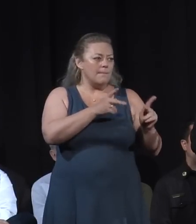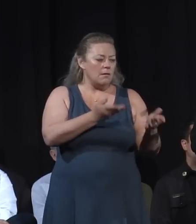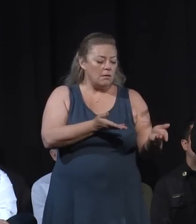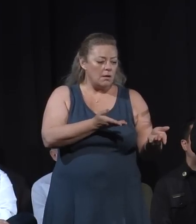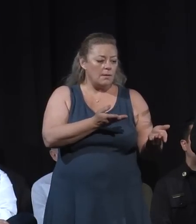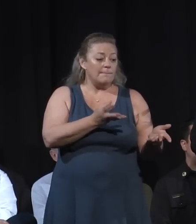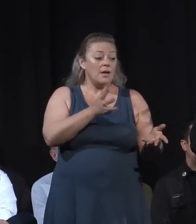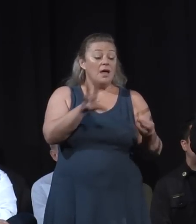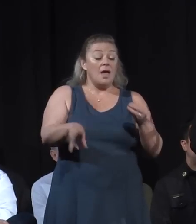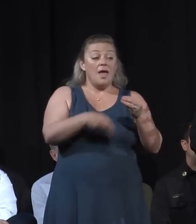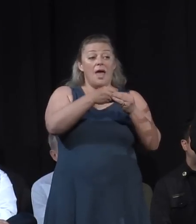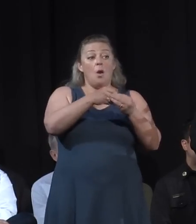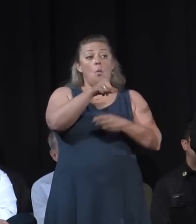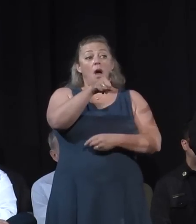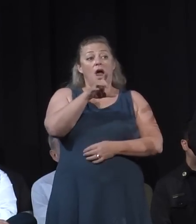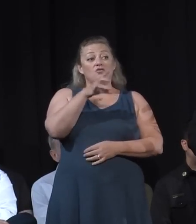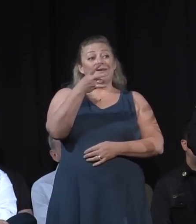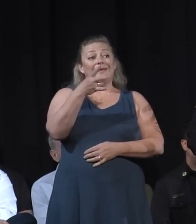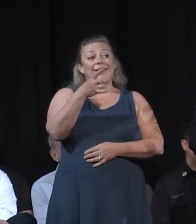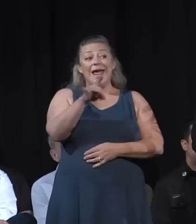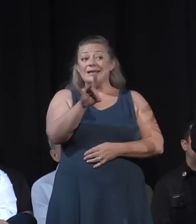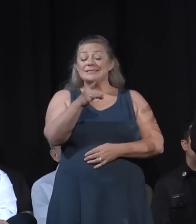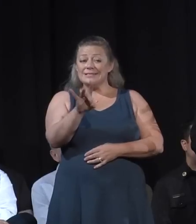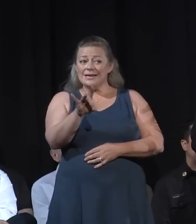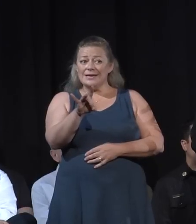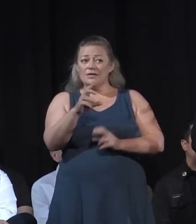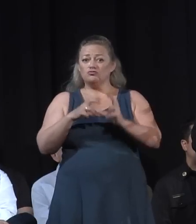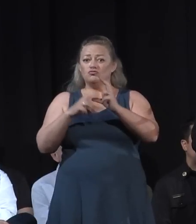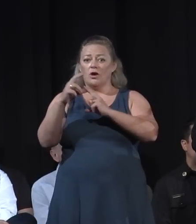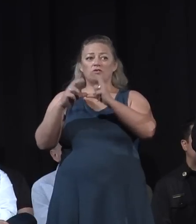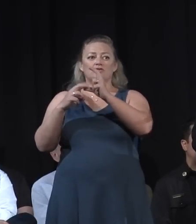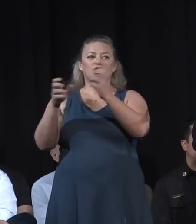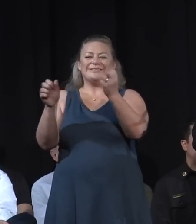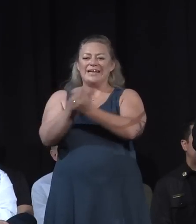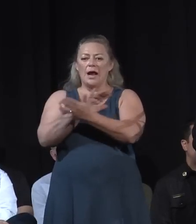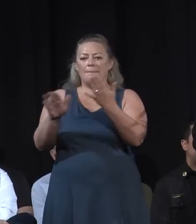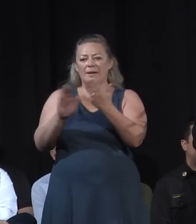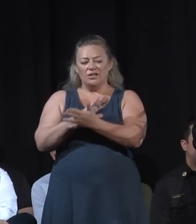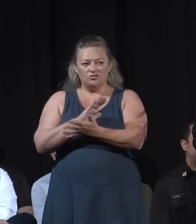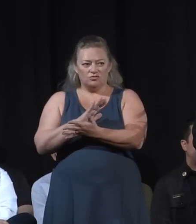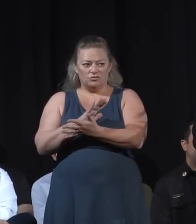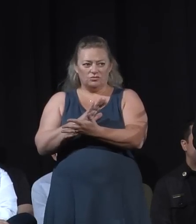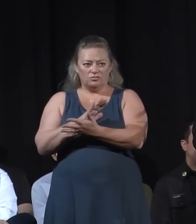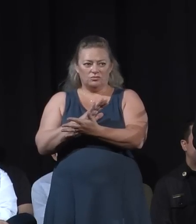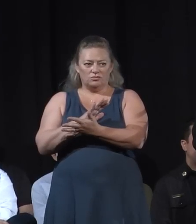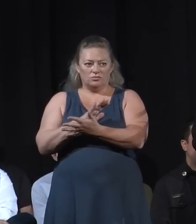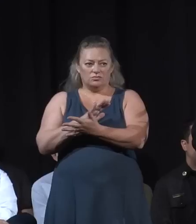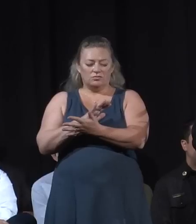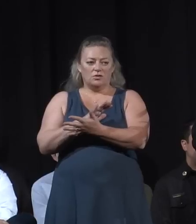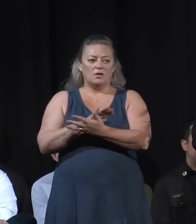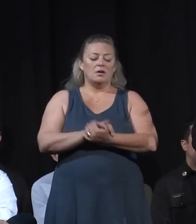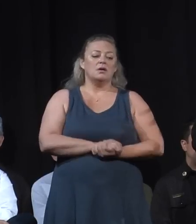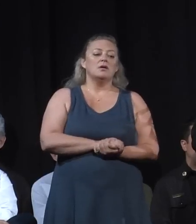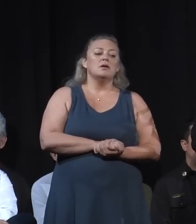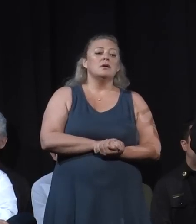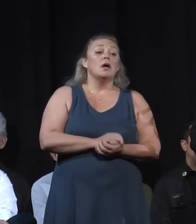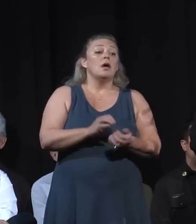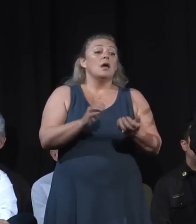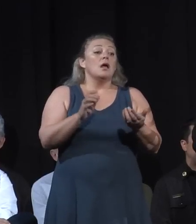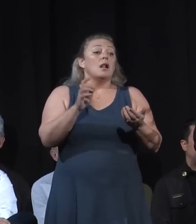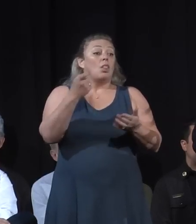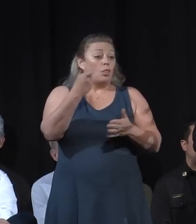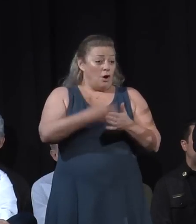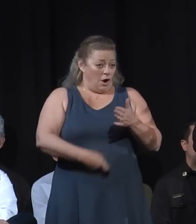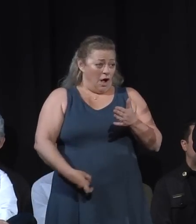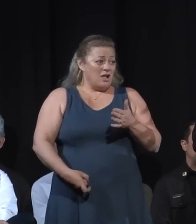structures that have been damaged to various degrees. And with that, the cost